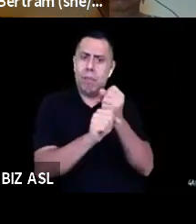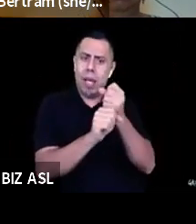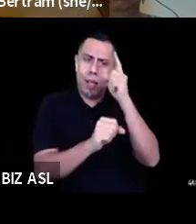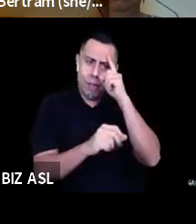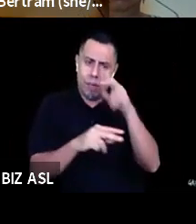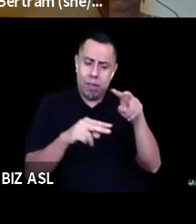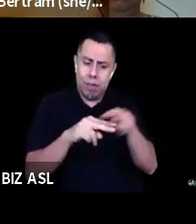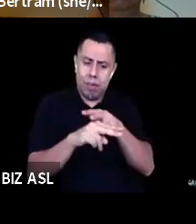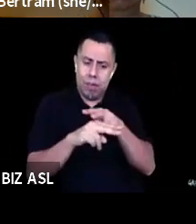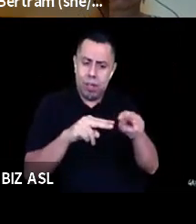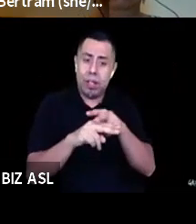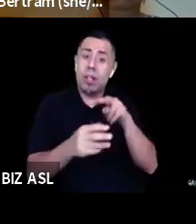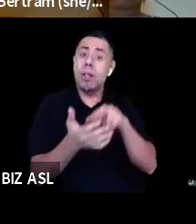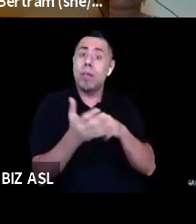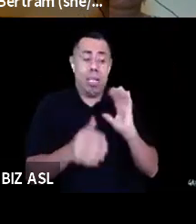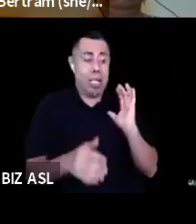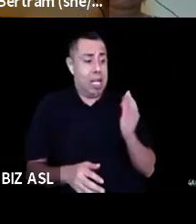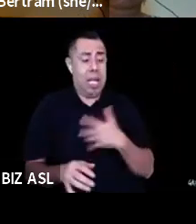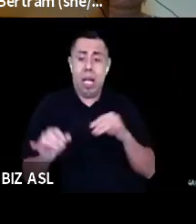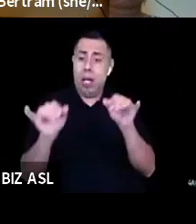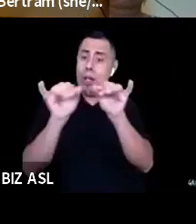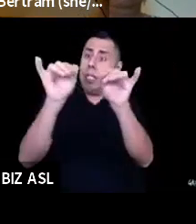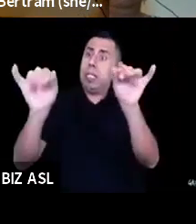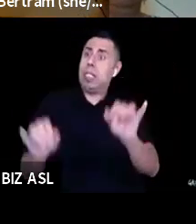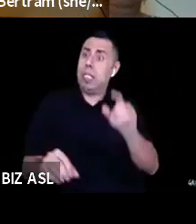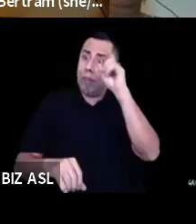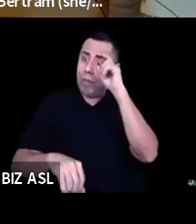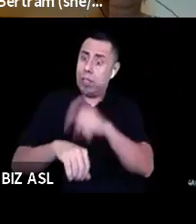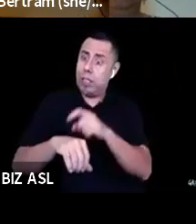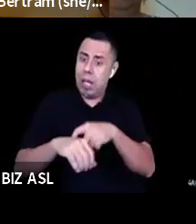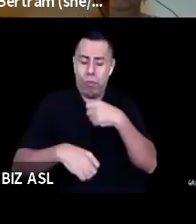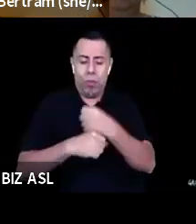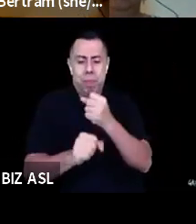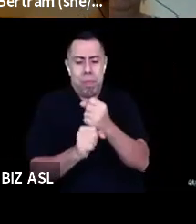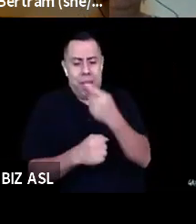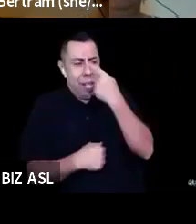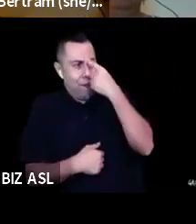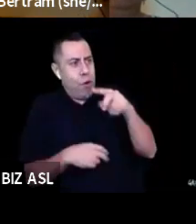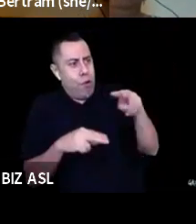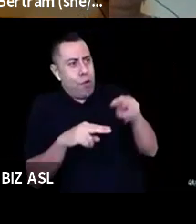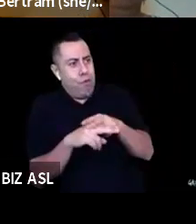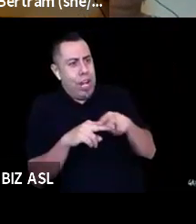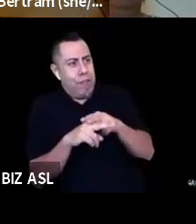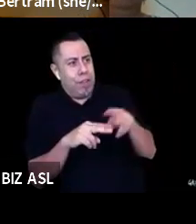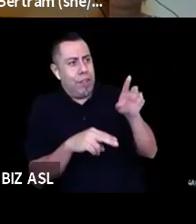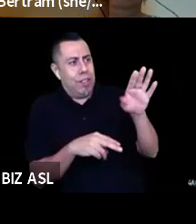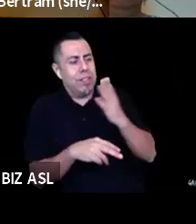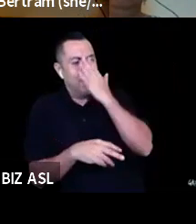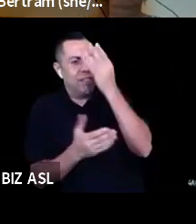for railroads. so it doesn't, doesn't mean colonization. Like it's about the railroads colonizing the American West. Exactly. And so